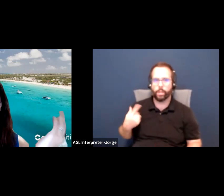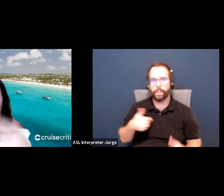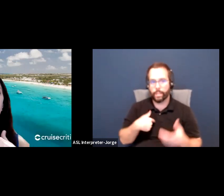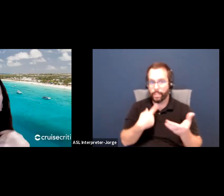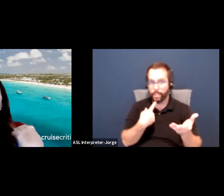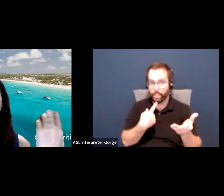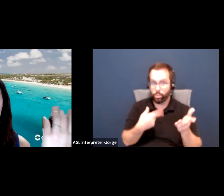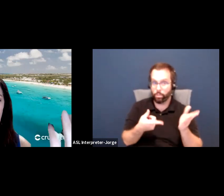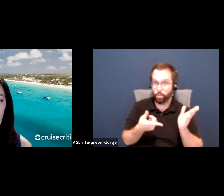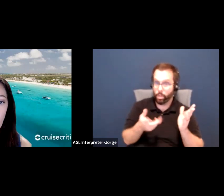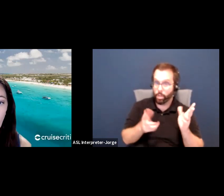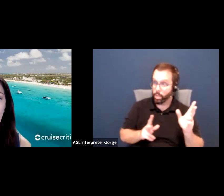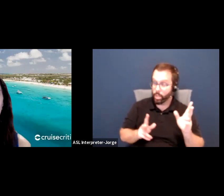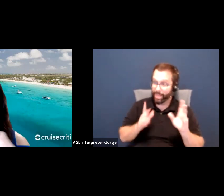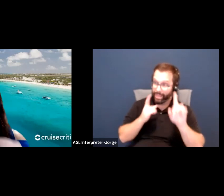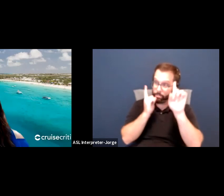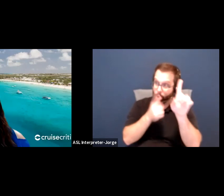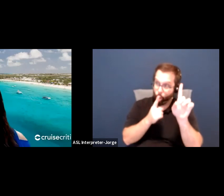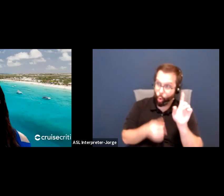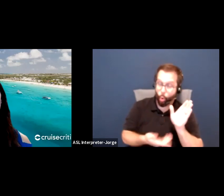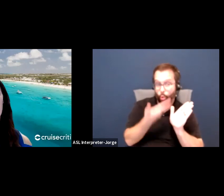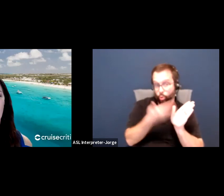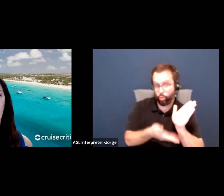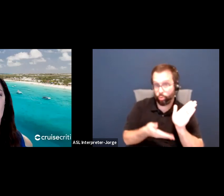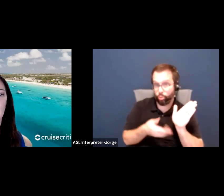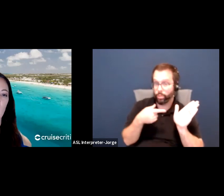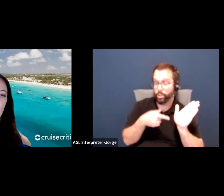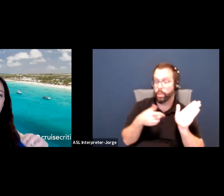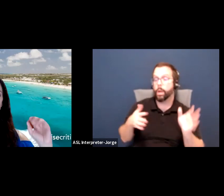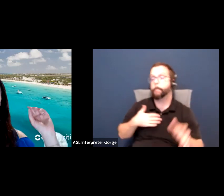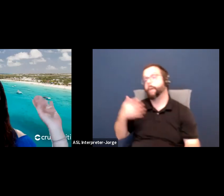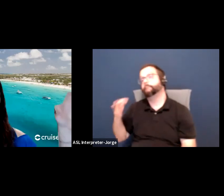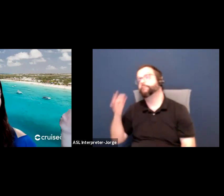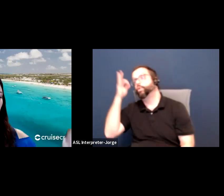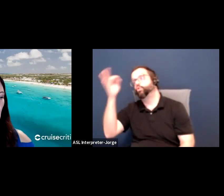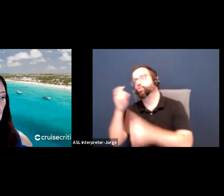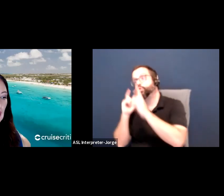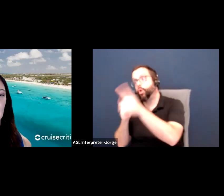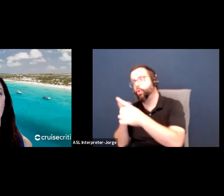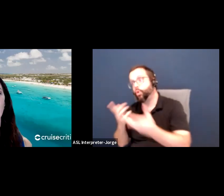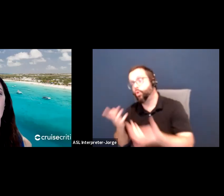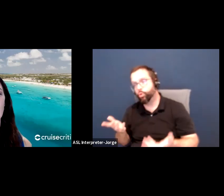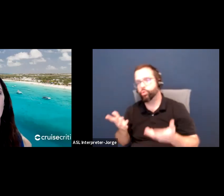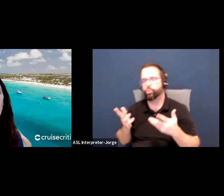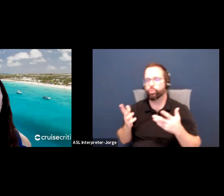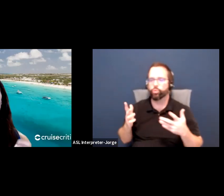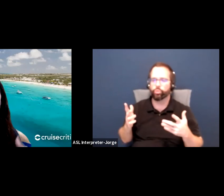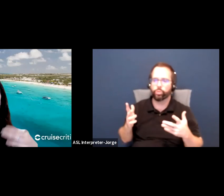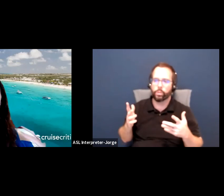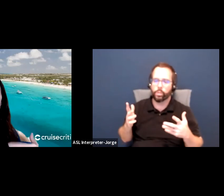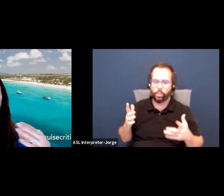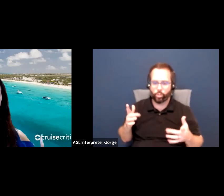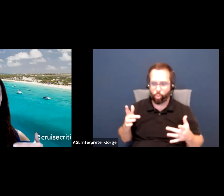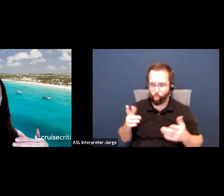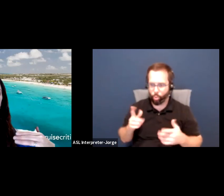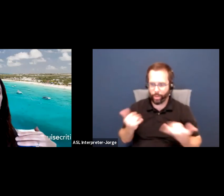say, okay, these are my goals. These are my future goals are going to come after that. And you're going to go through